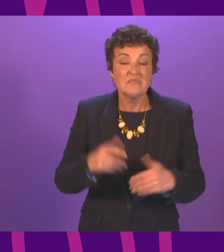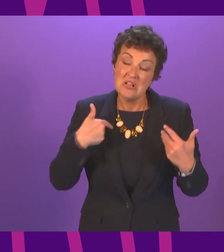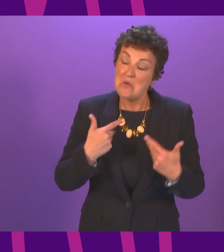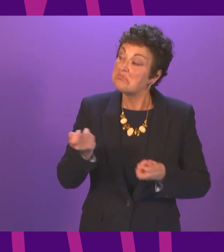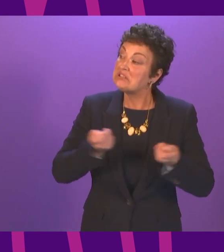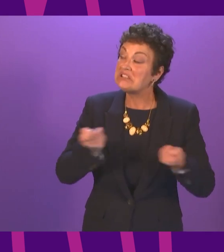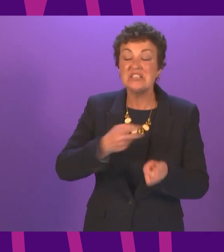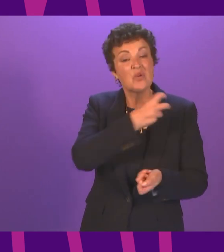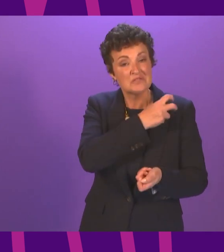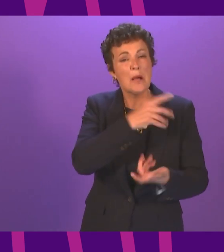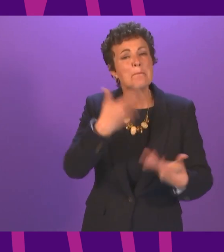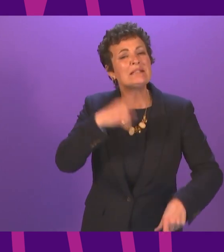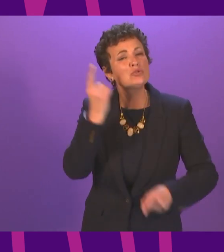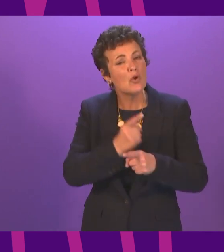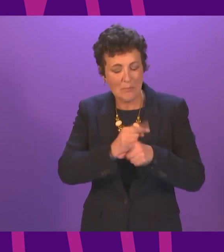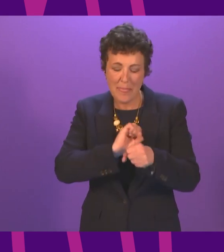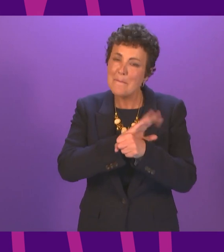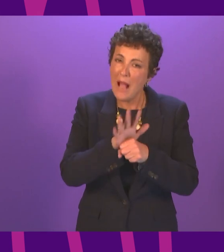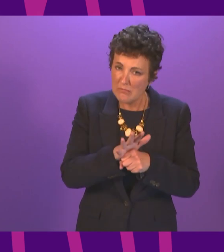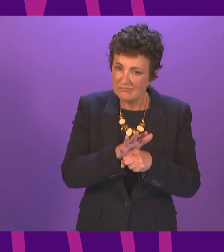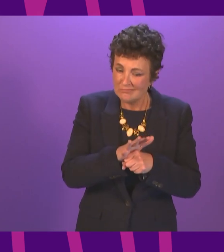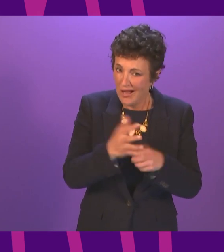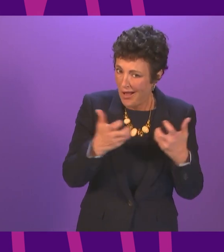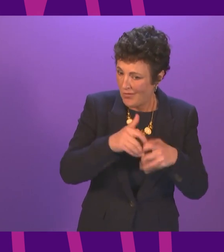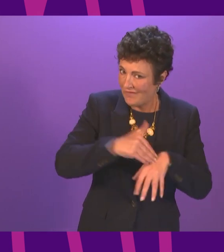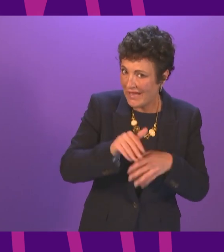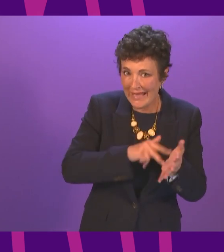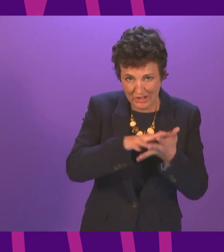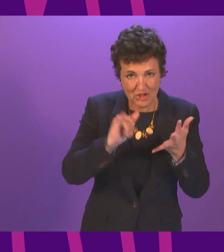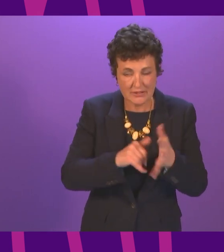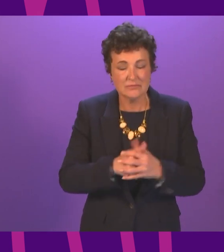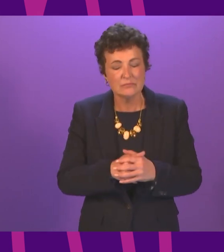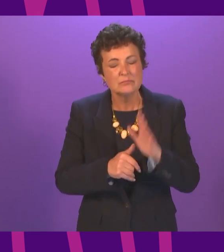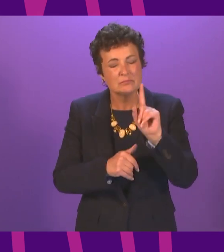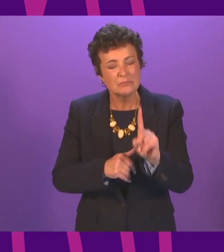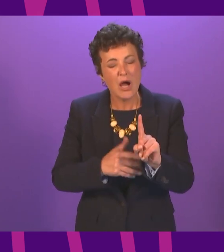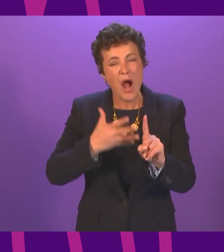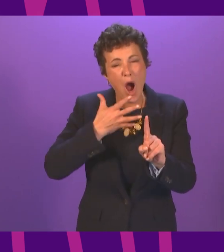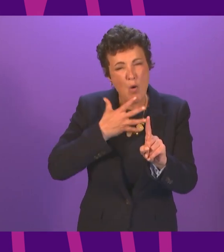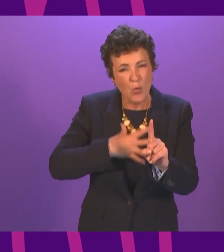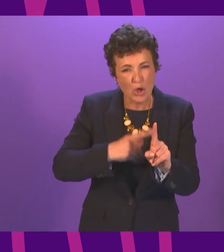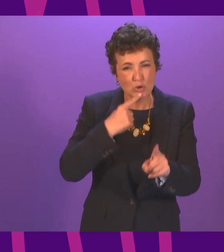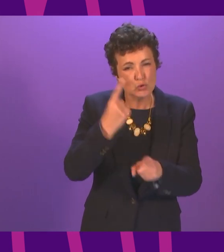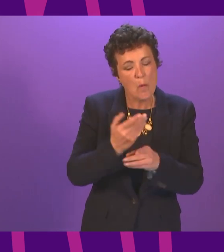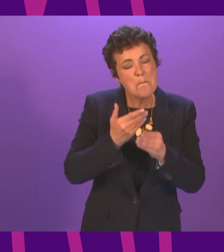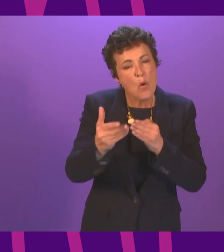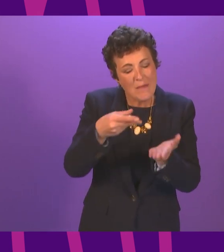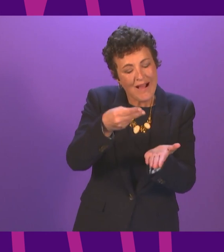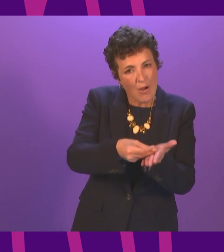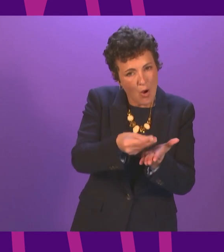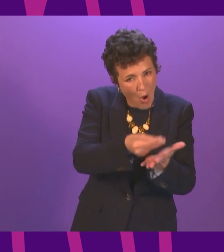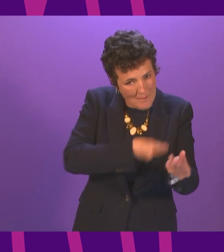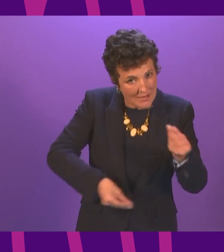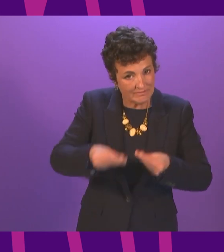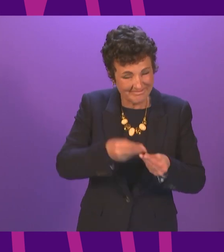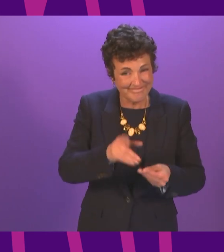signing officer a little about the impact of the pandemic on the NHS, and I want to say more about the impact on the economy. We have seen an